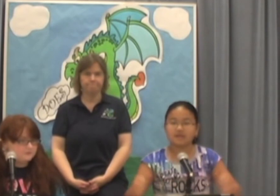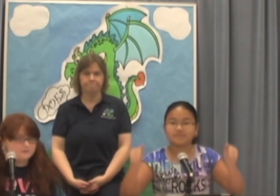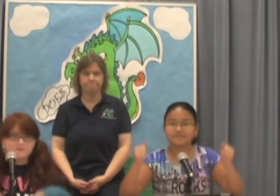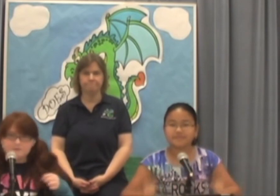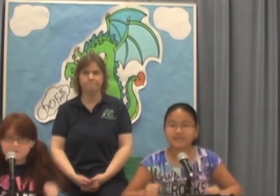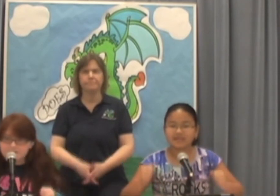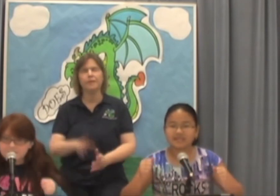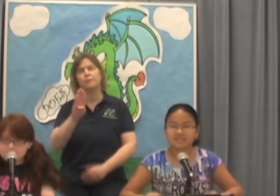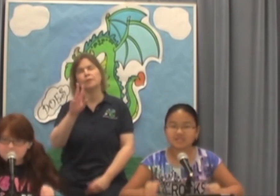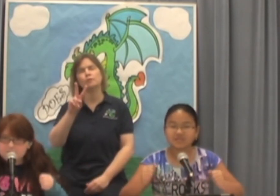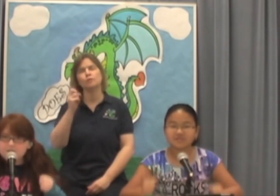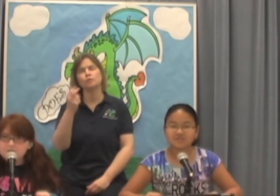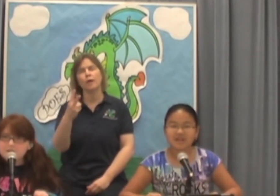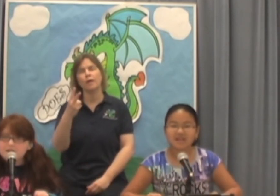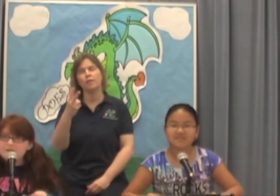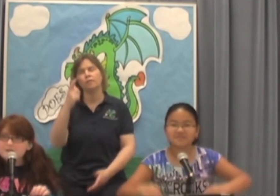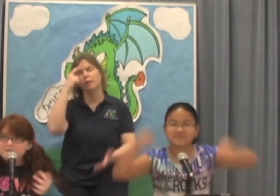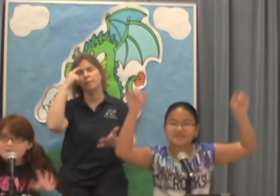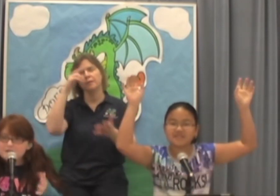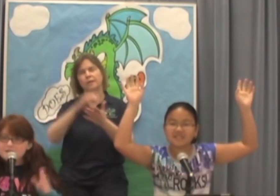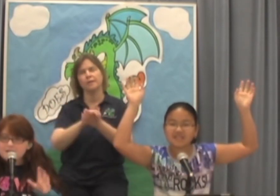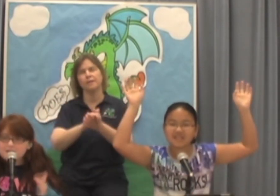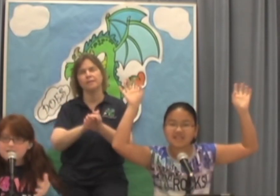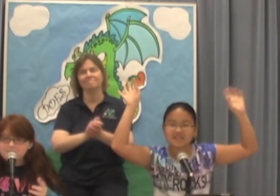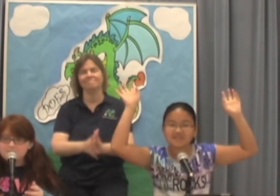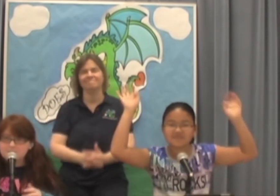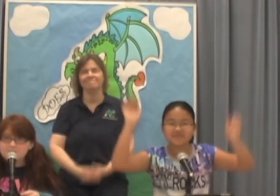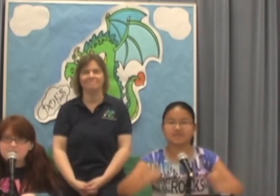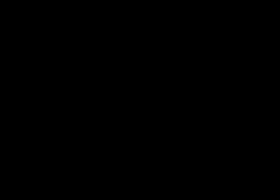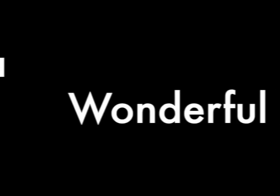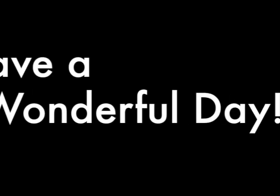B-2-12, believe!